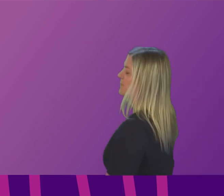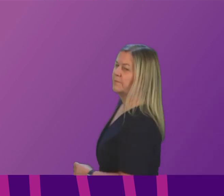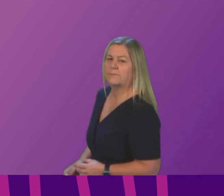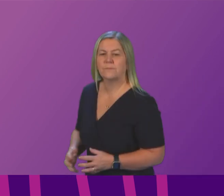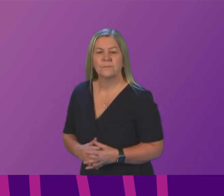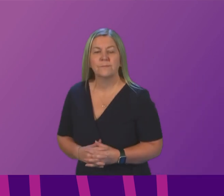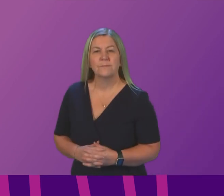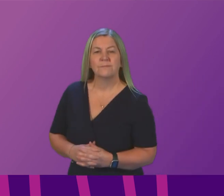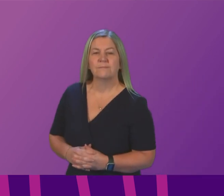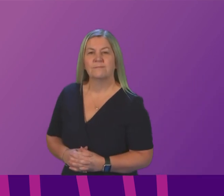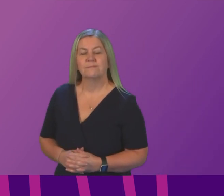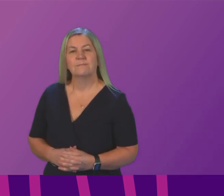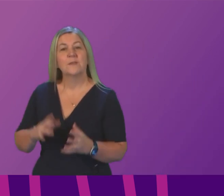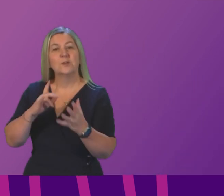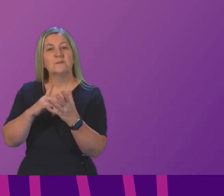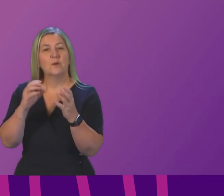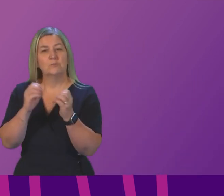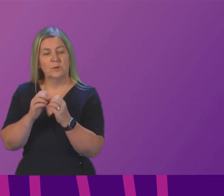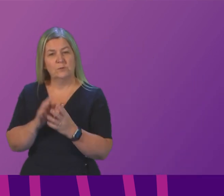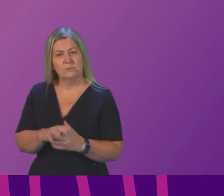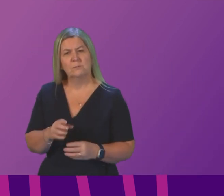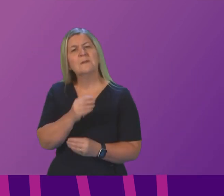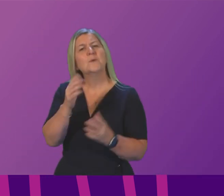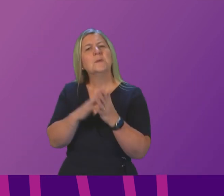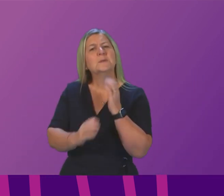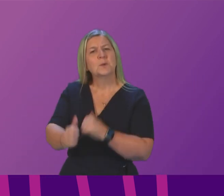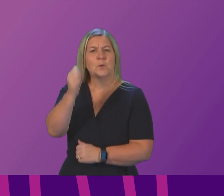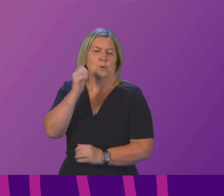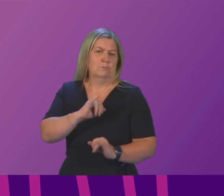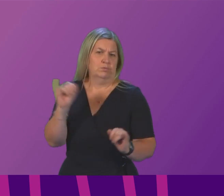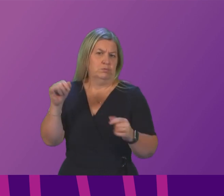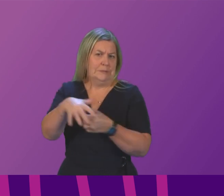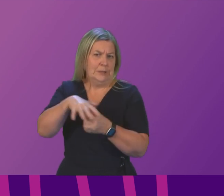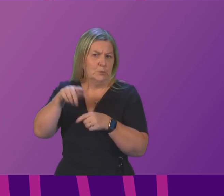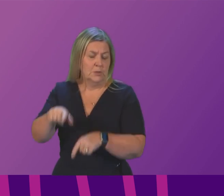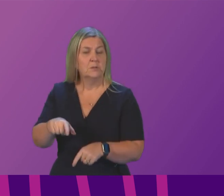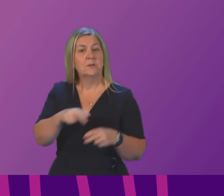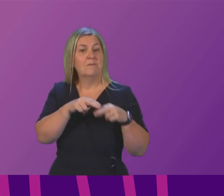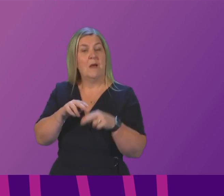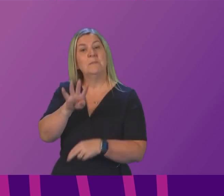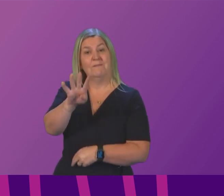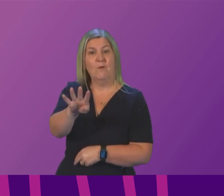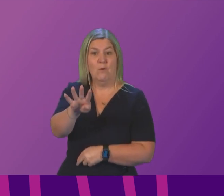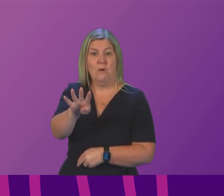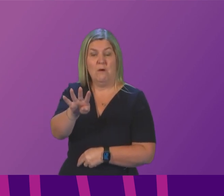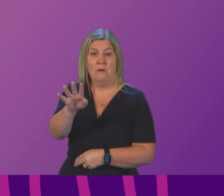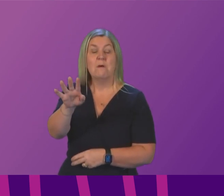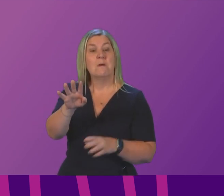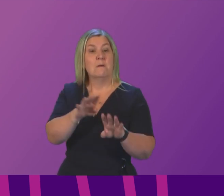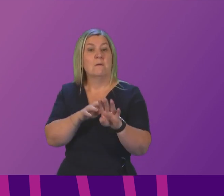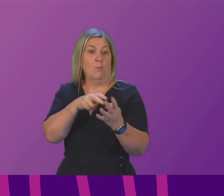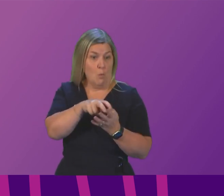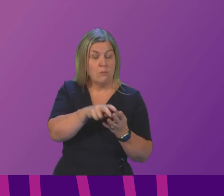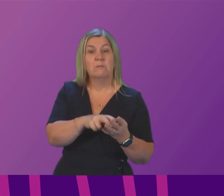was a tragic explosion in my constituency in Conquays and Inair where a family of four still remain in hospital Within